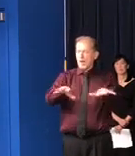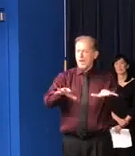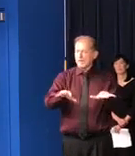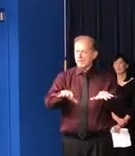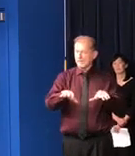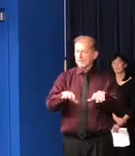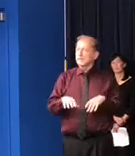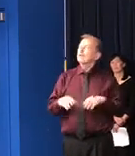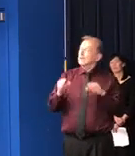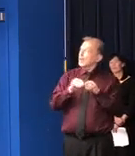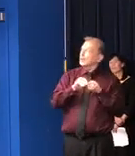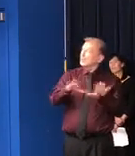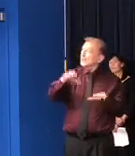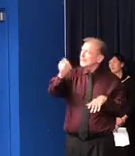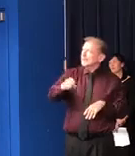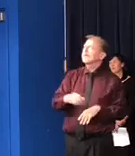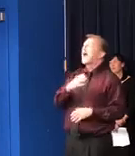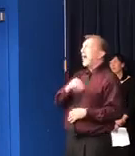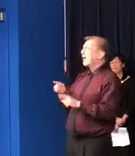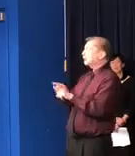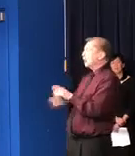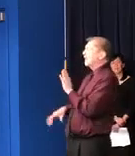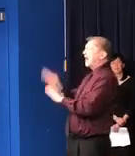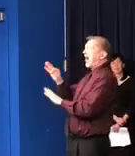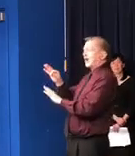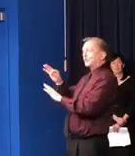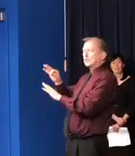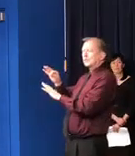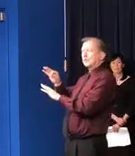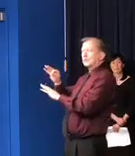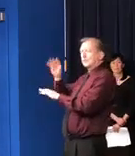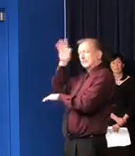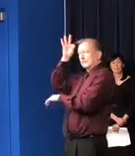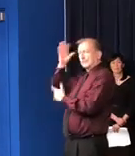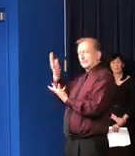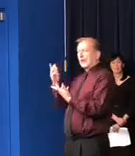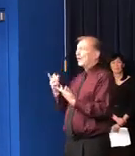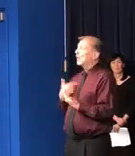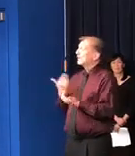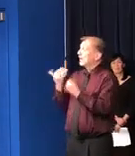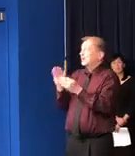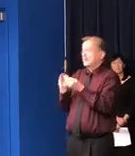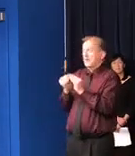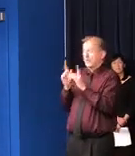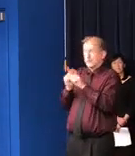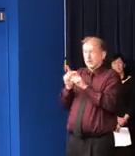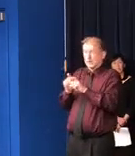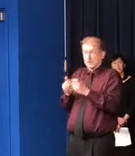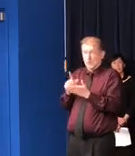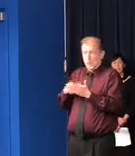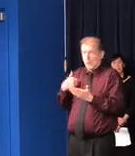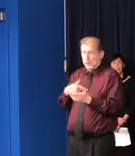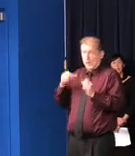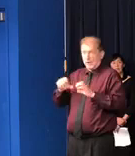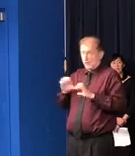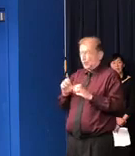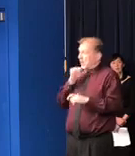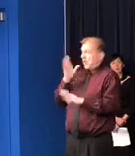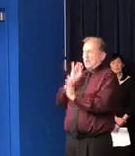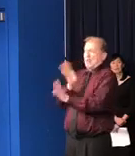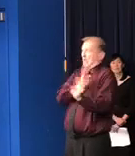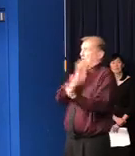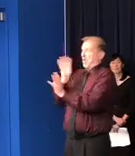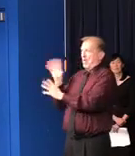It's a simple answer, both. We're only doing so many tests, right? You can see that. There's a limit to the number of tests we can do. And